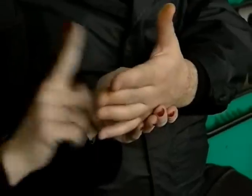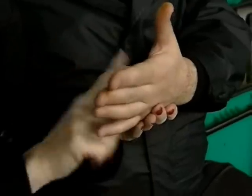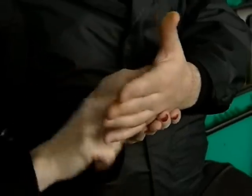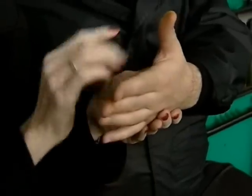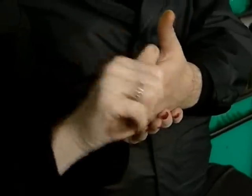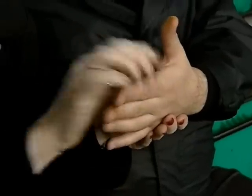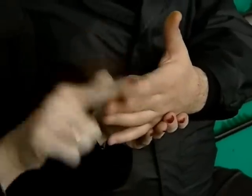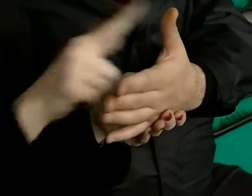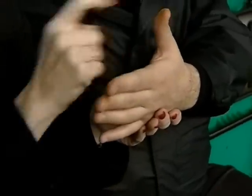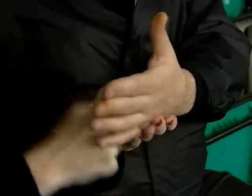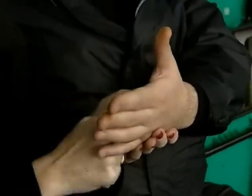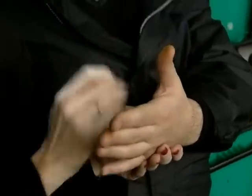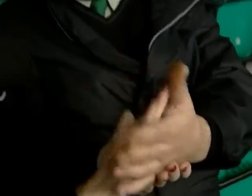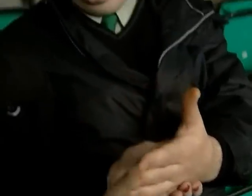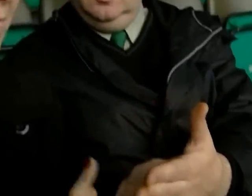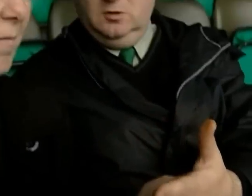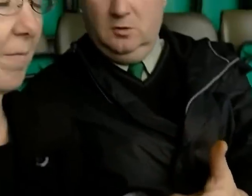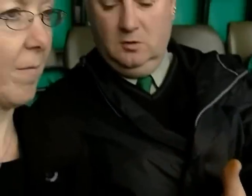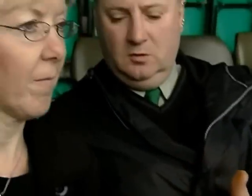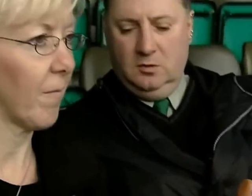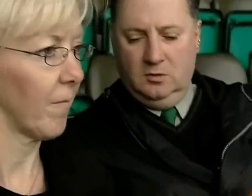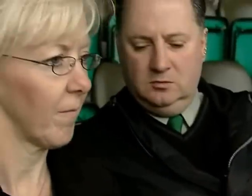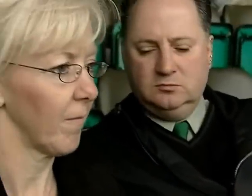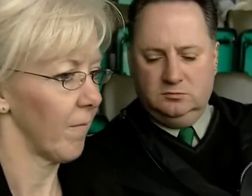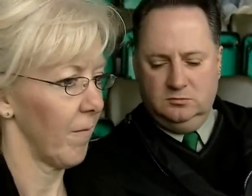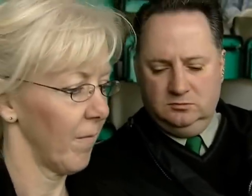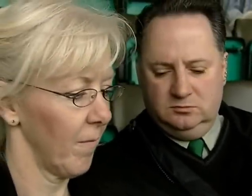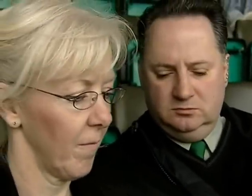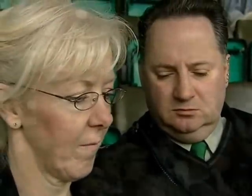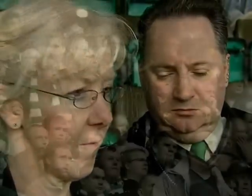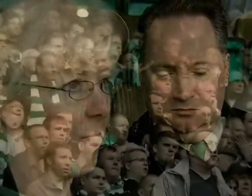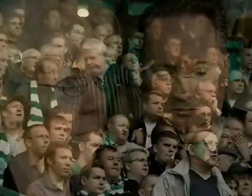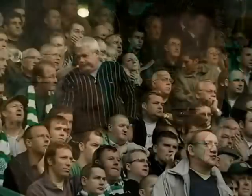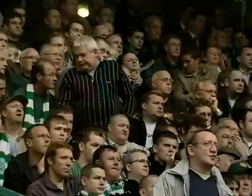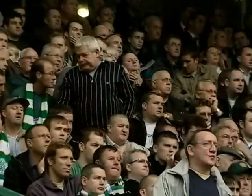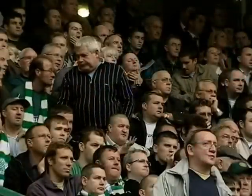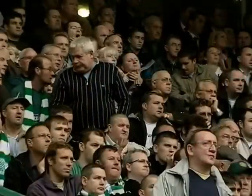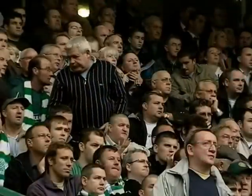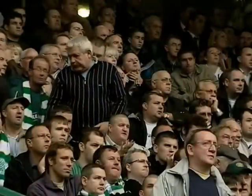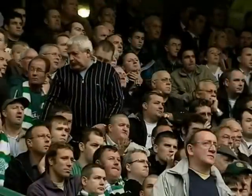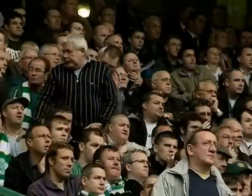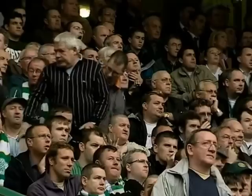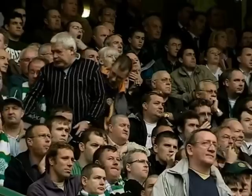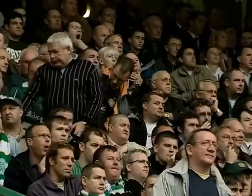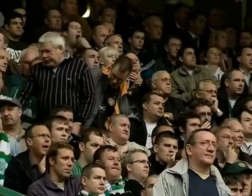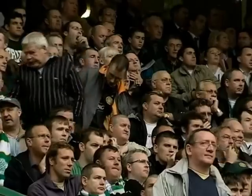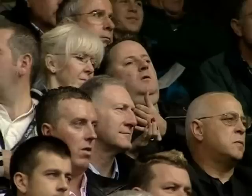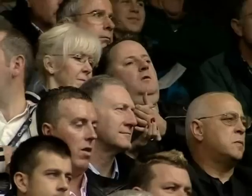action outlined and signed by Christine he never misses a second Christine even communicates the shouts of the